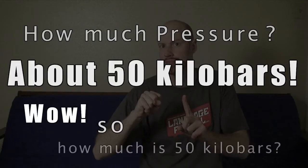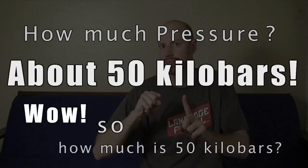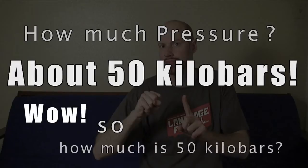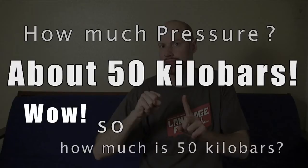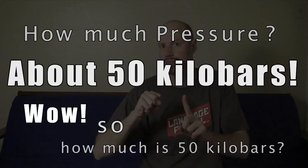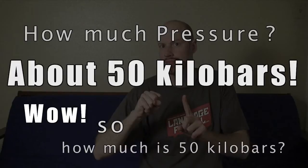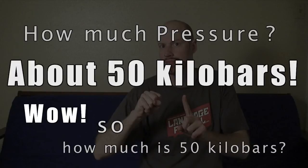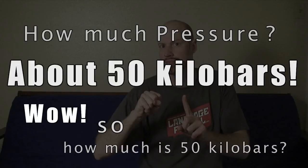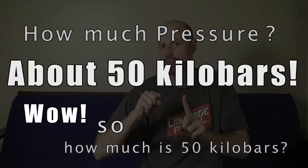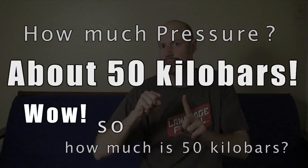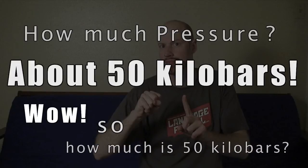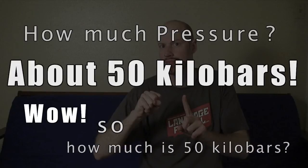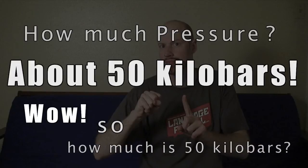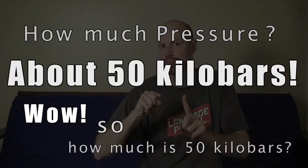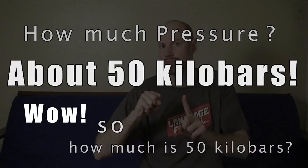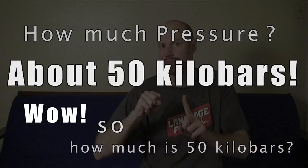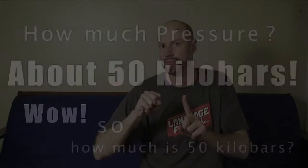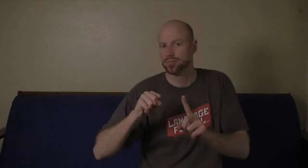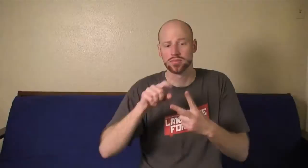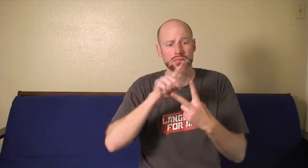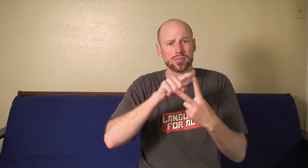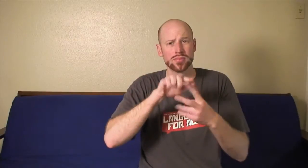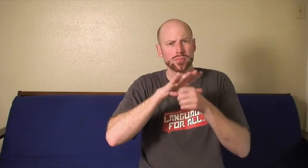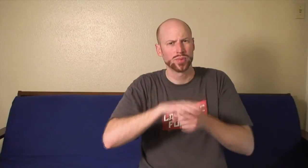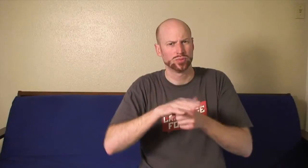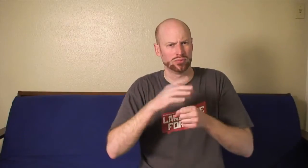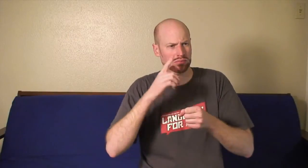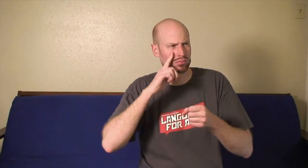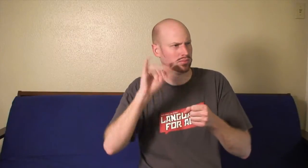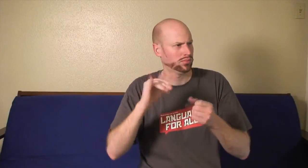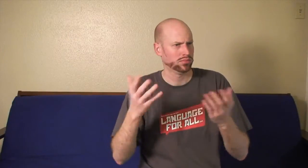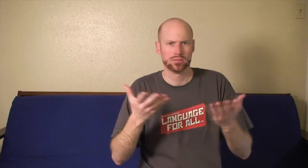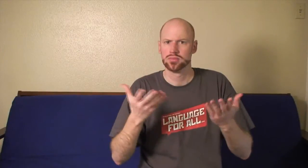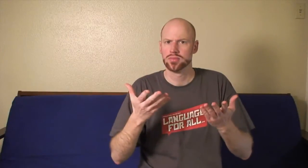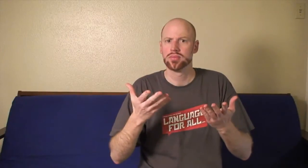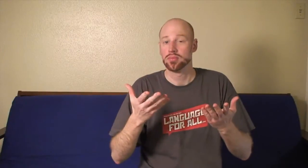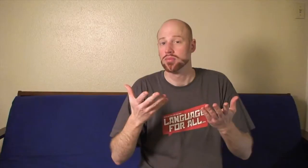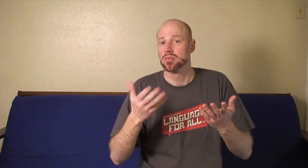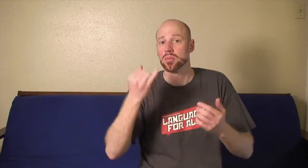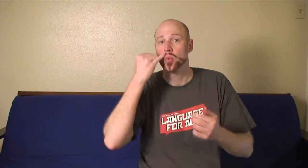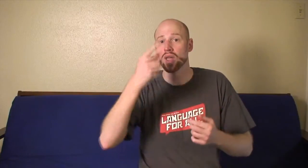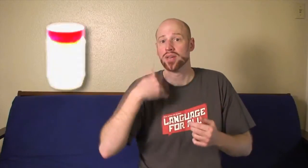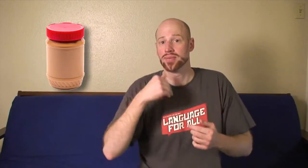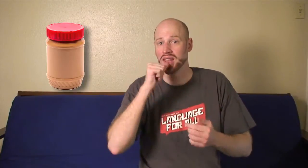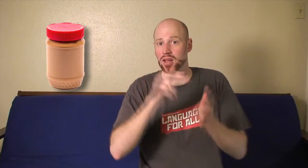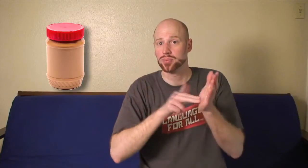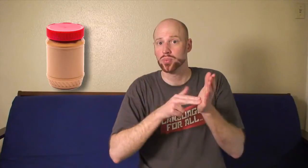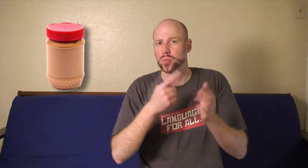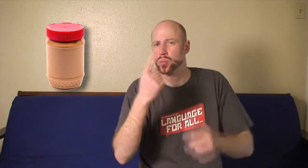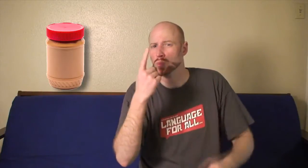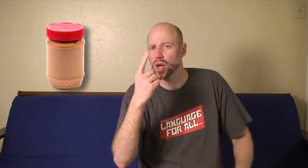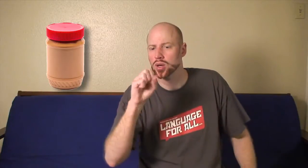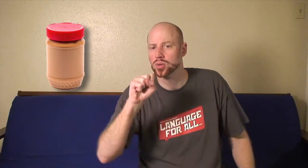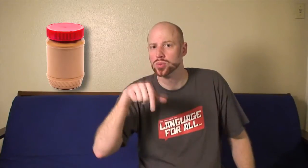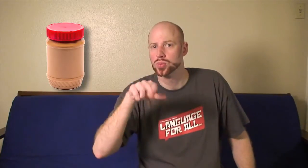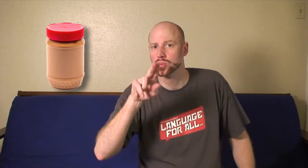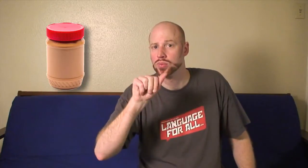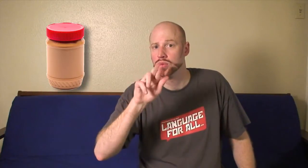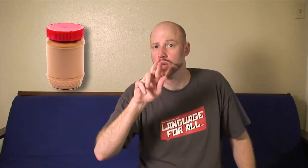how much is 50 kilobars? The amount of pressure needed would be the equivalent of